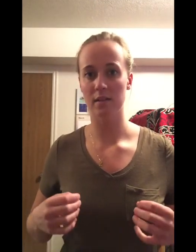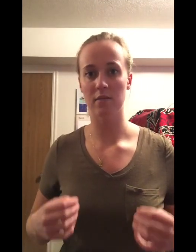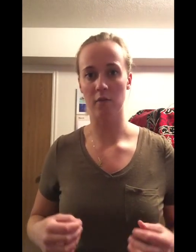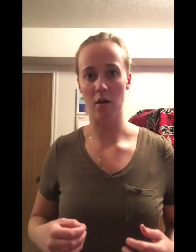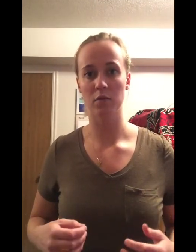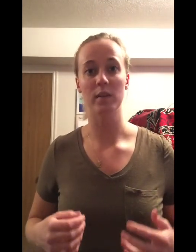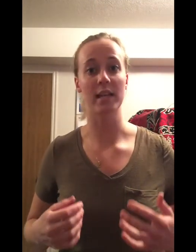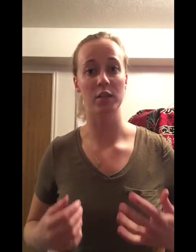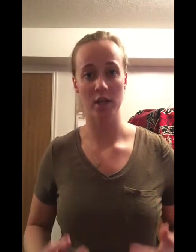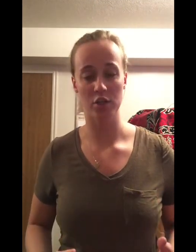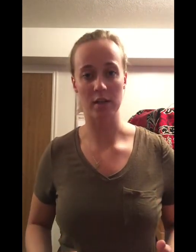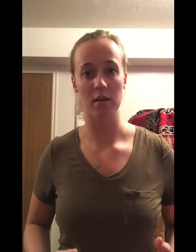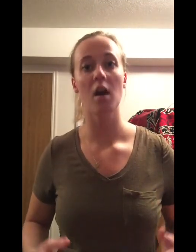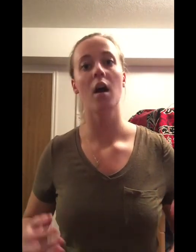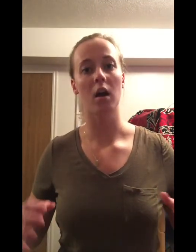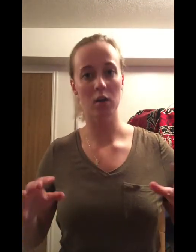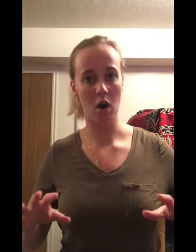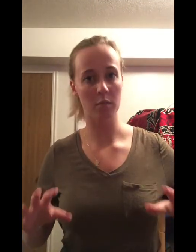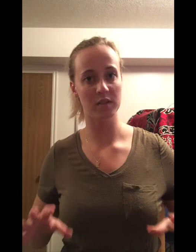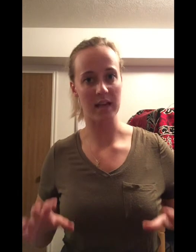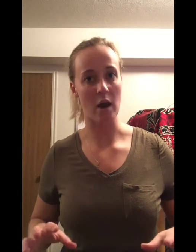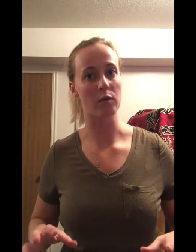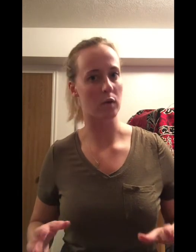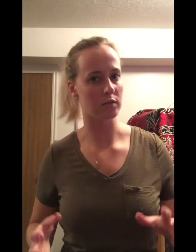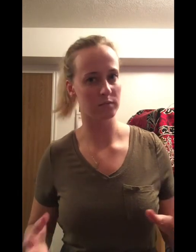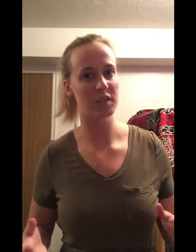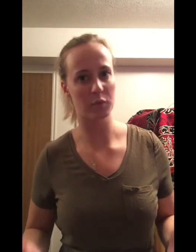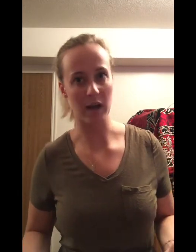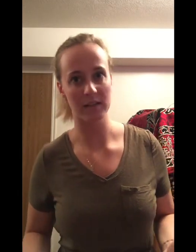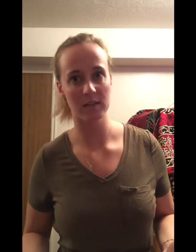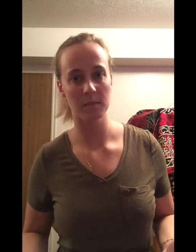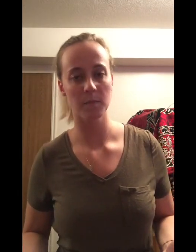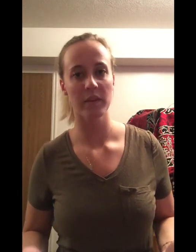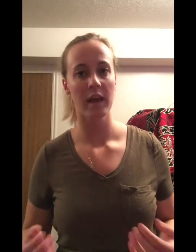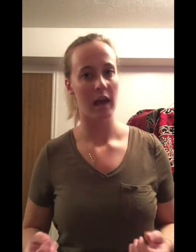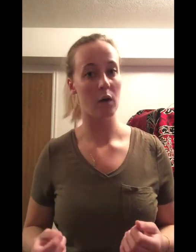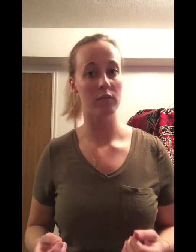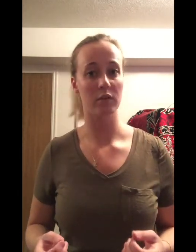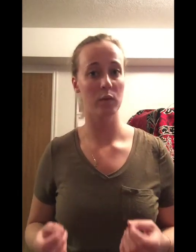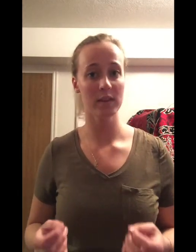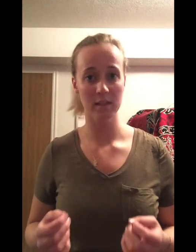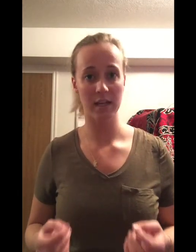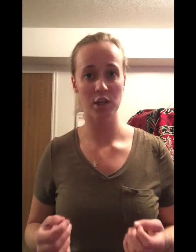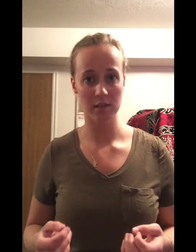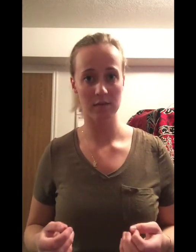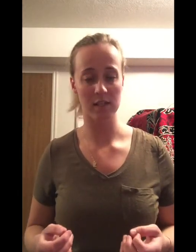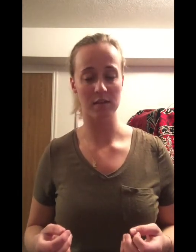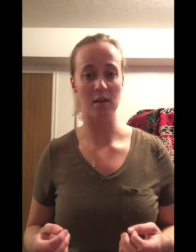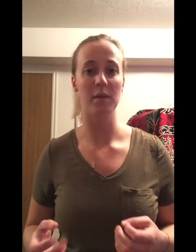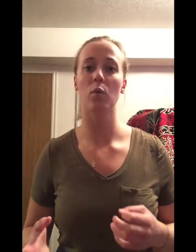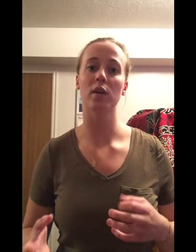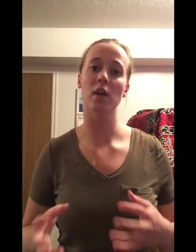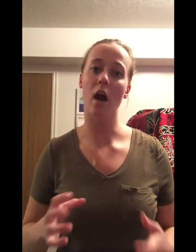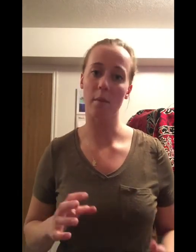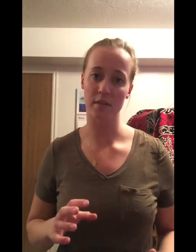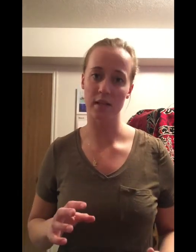involved with digestion are calmed down or suppressed. However, with the digestive system, it works opposite.